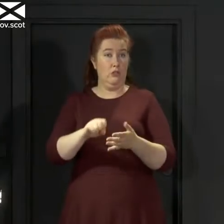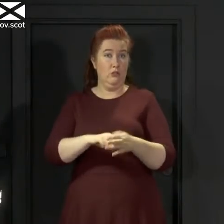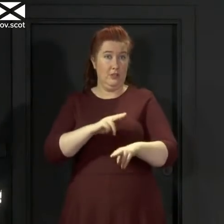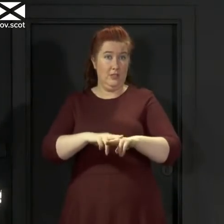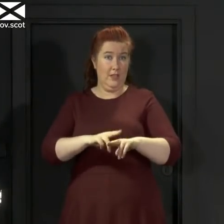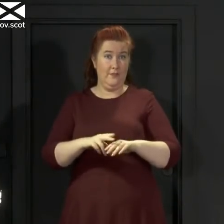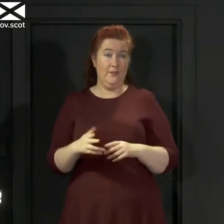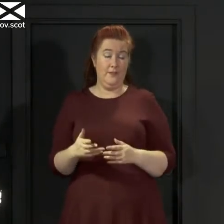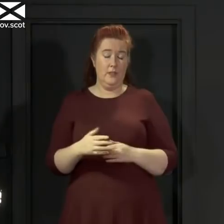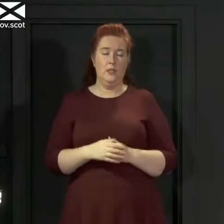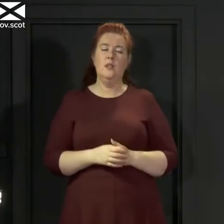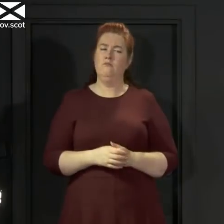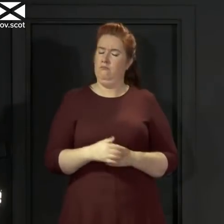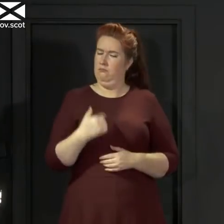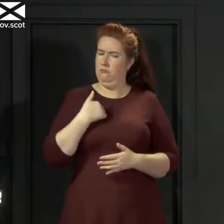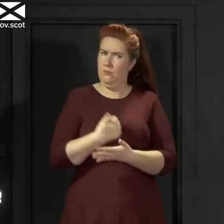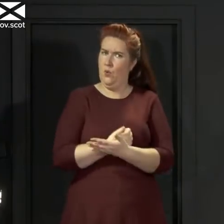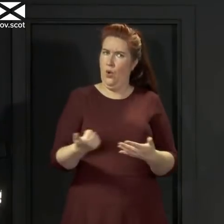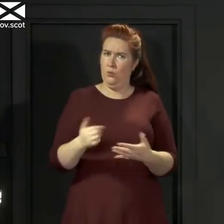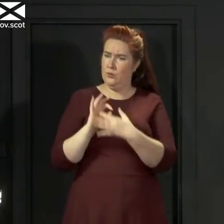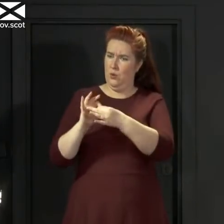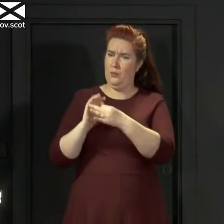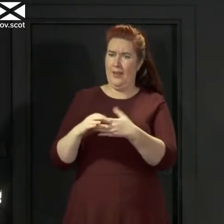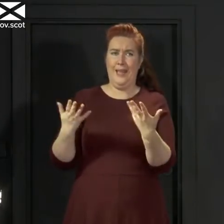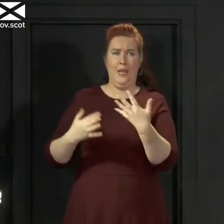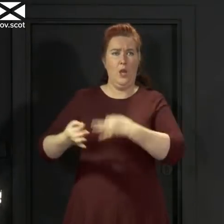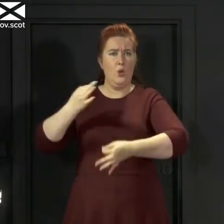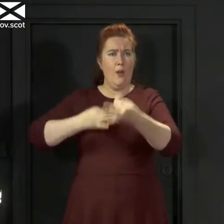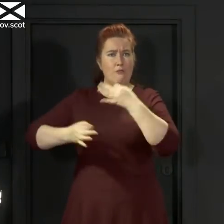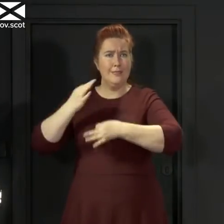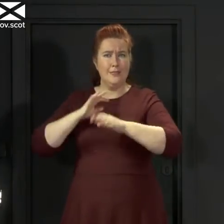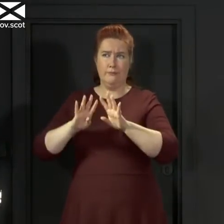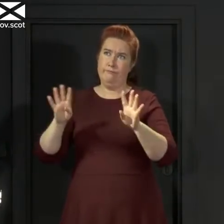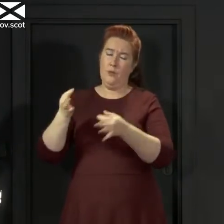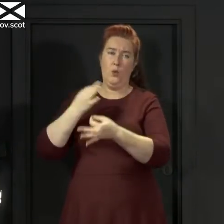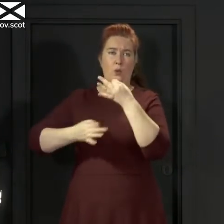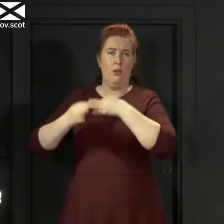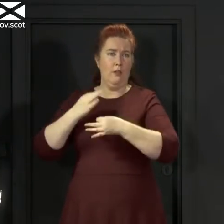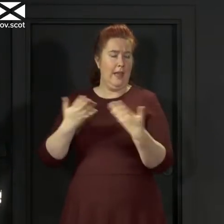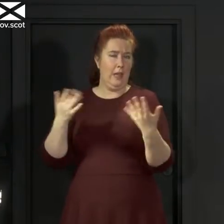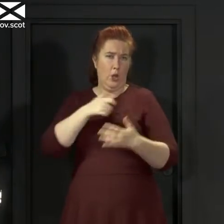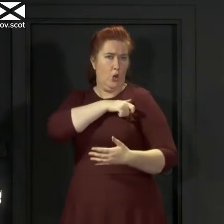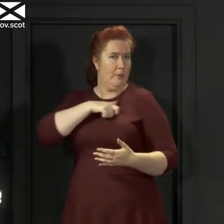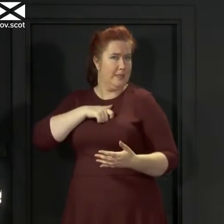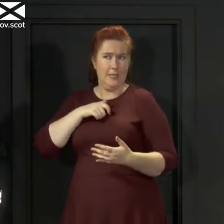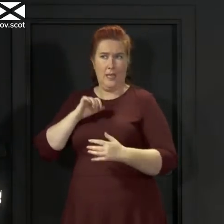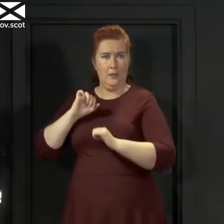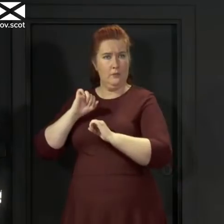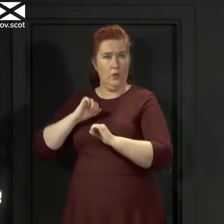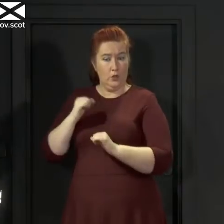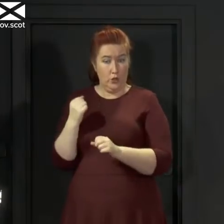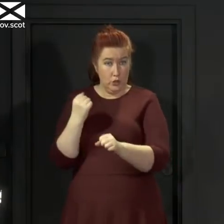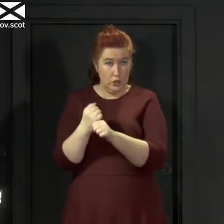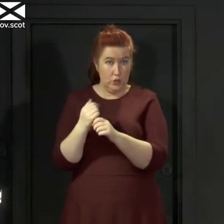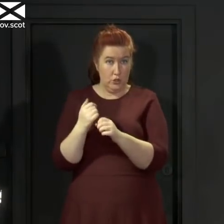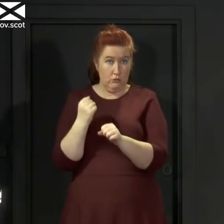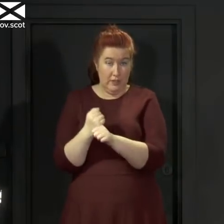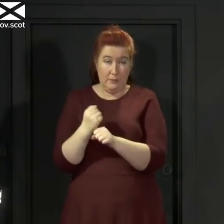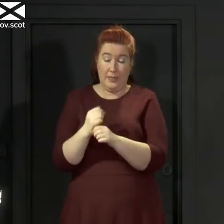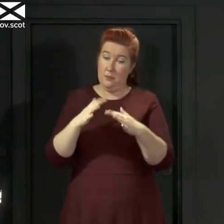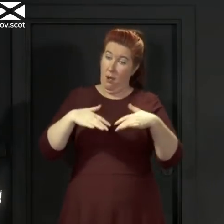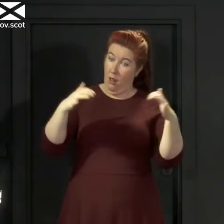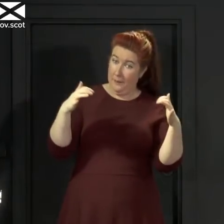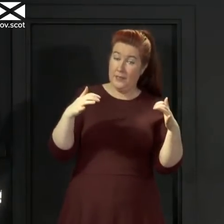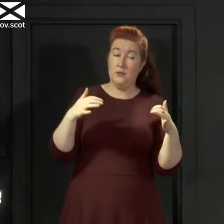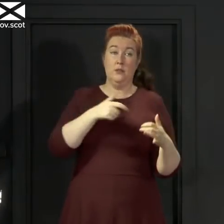always try to cooperate with inquiries whether obviously with any committee of the Scottish Parliament that does work like this but